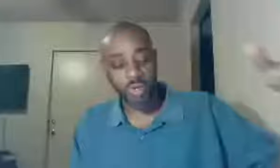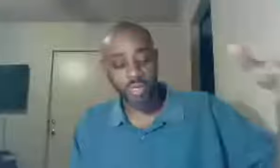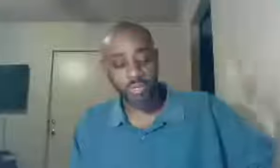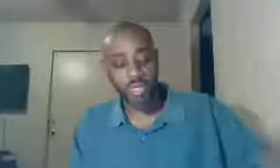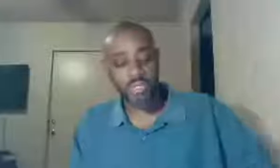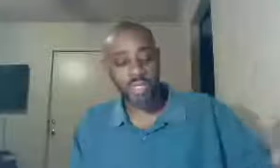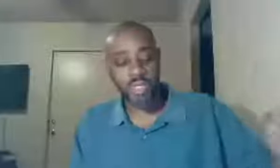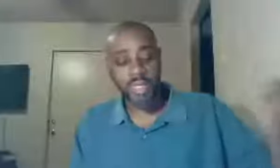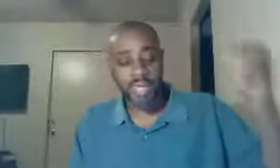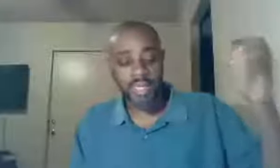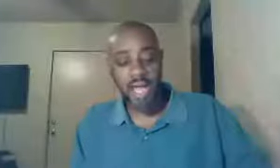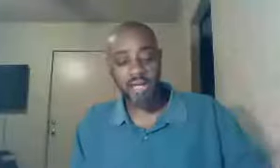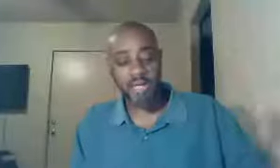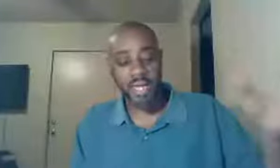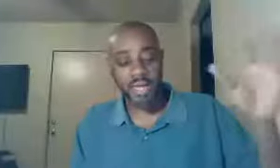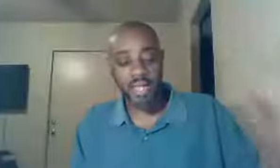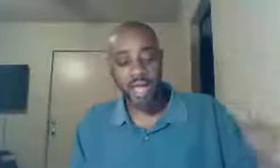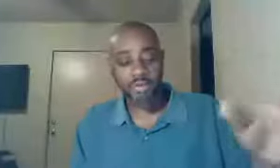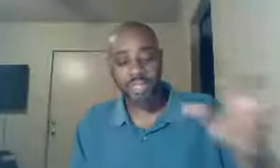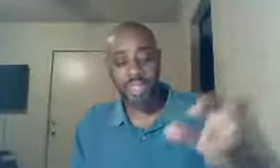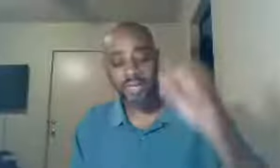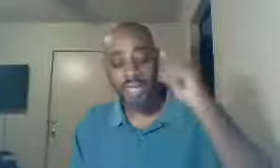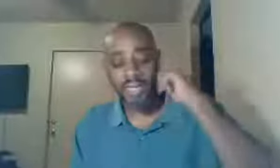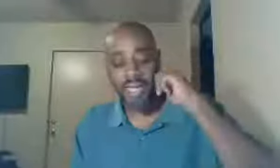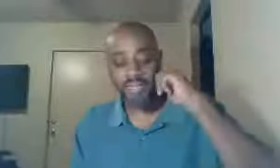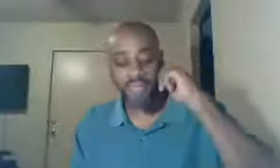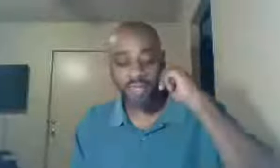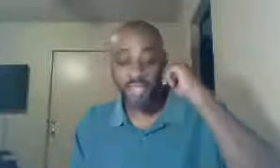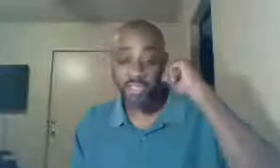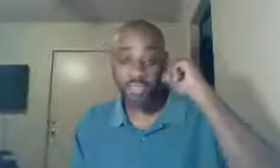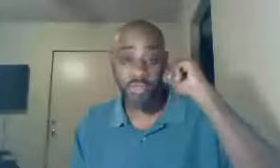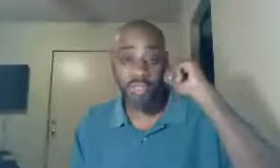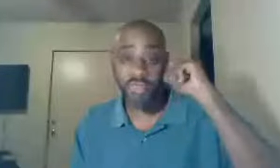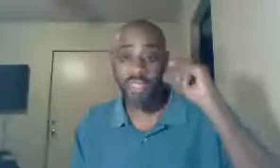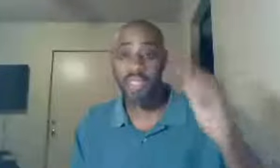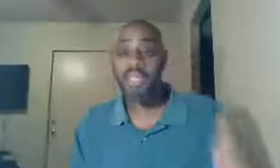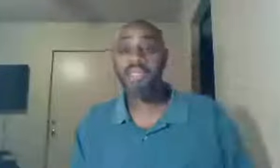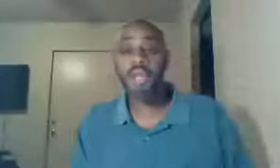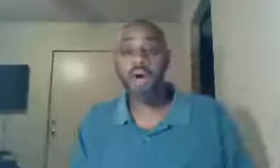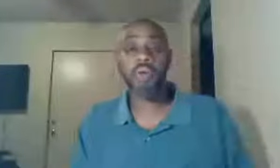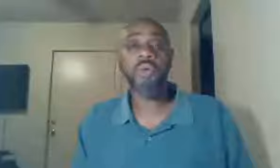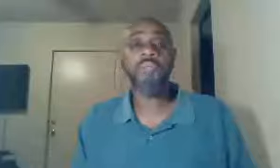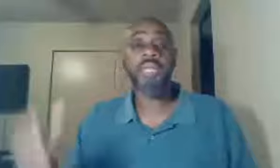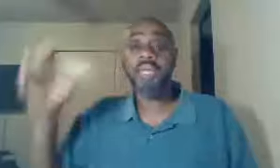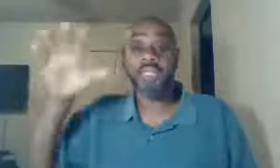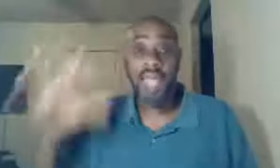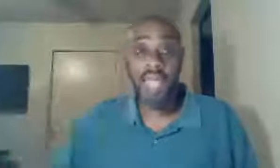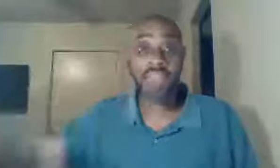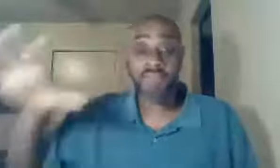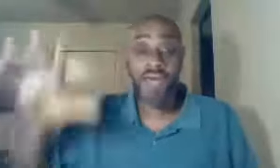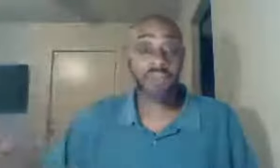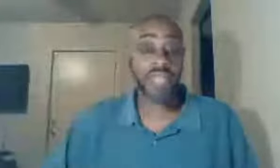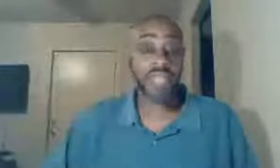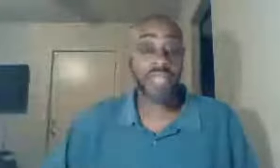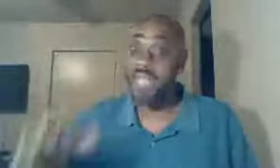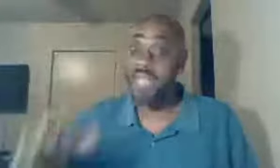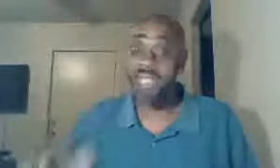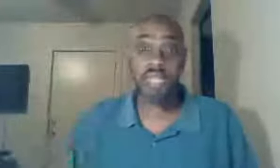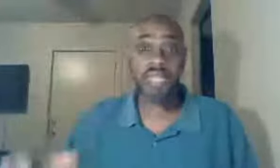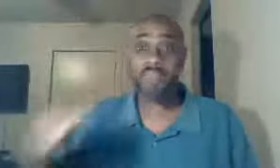he preached, like a concrete layer, laying down the foundation, to a building, no he has laid the foundation, I'm going say it again, I'm